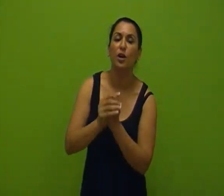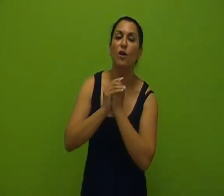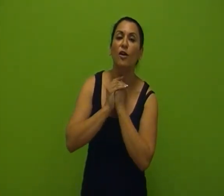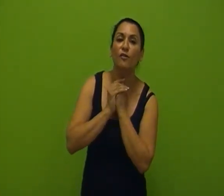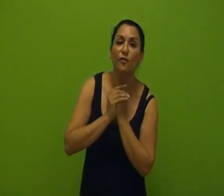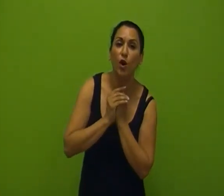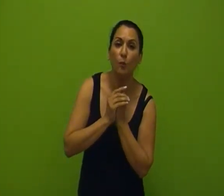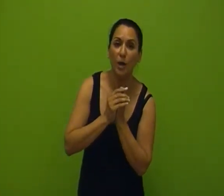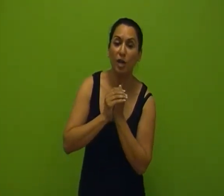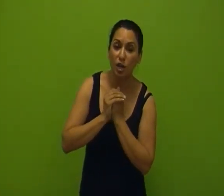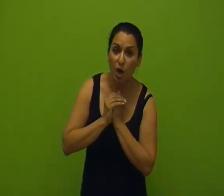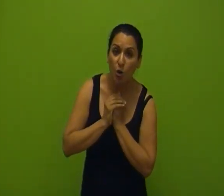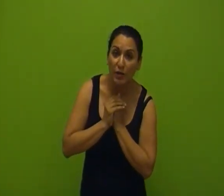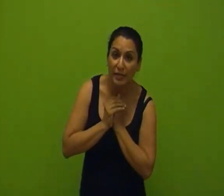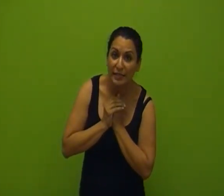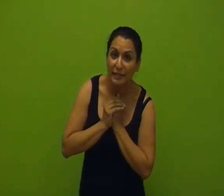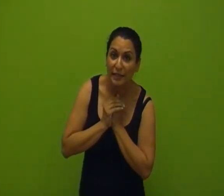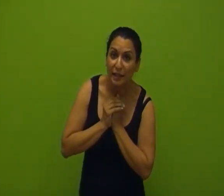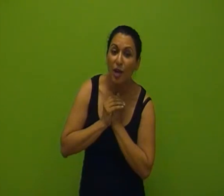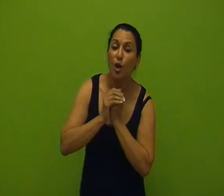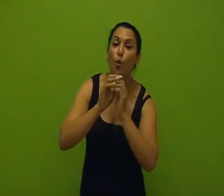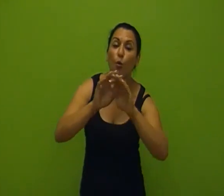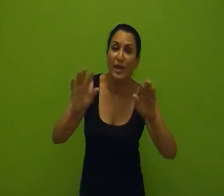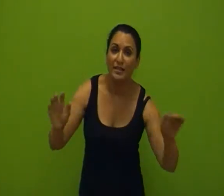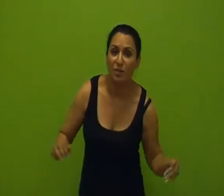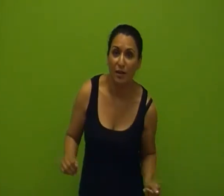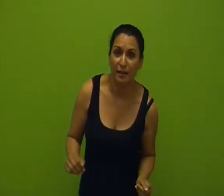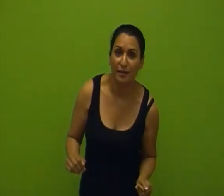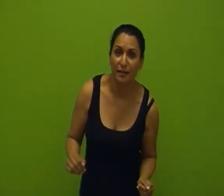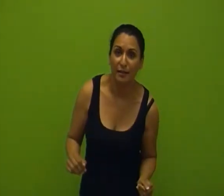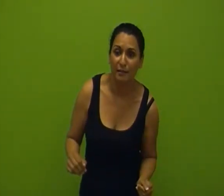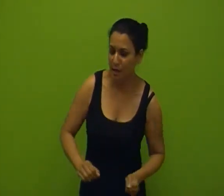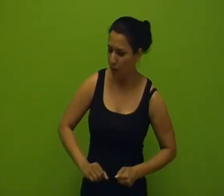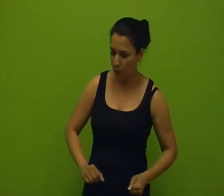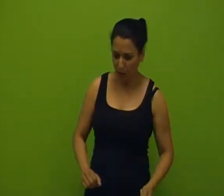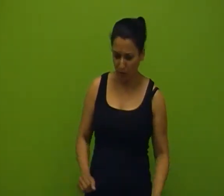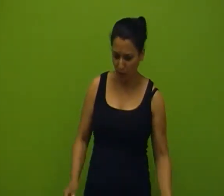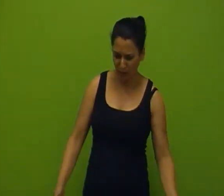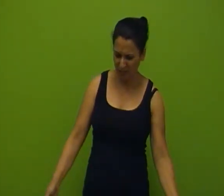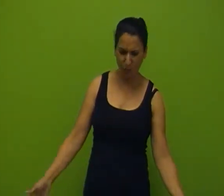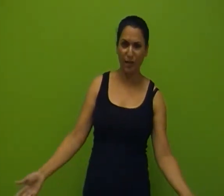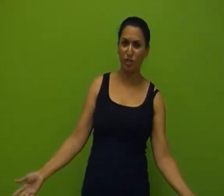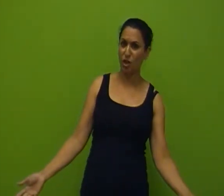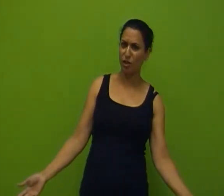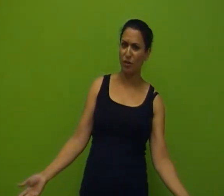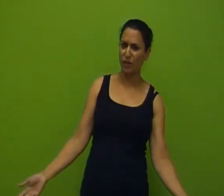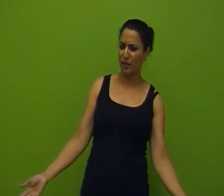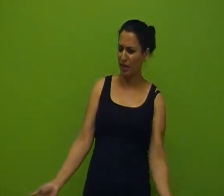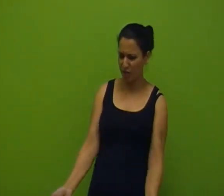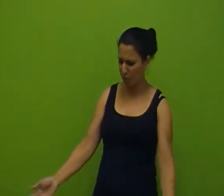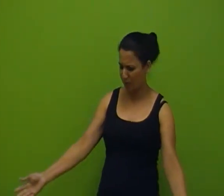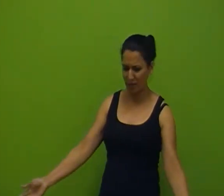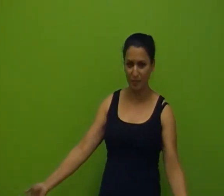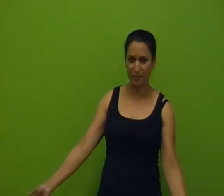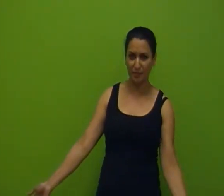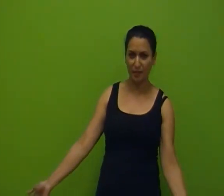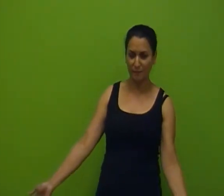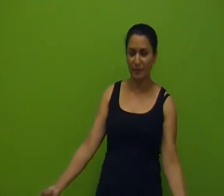foam coated weights on it. Well what does it rest on you are thinking? How do you balance this thing?